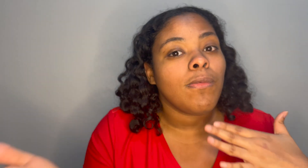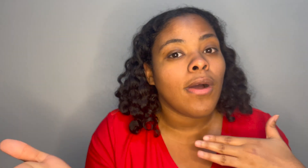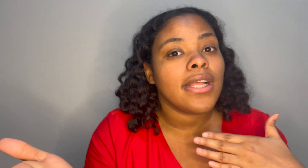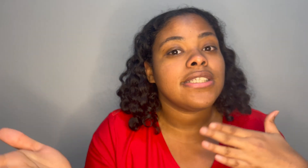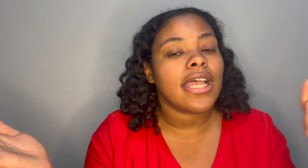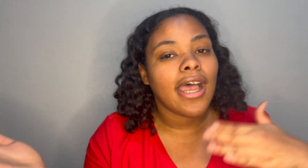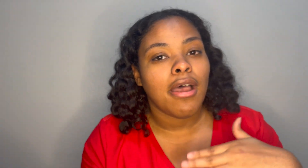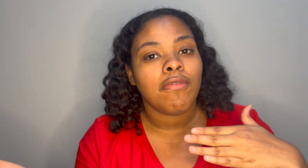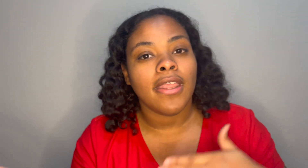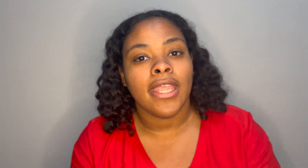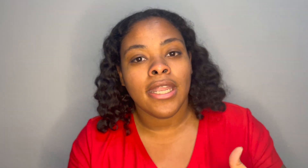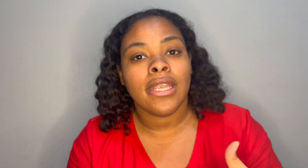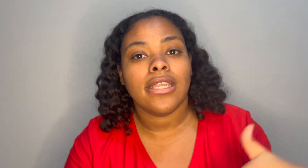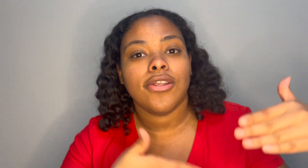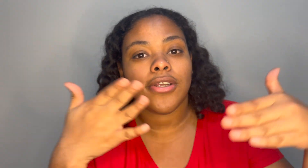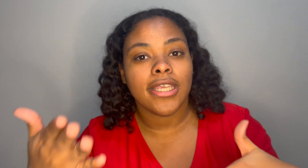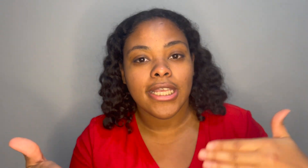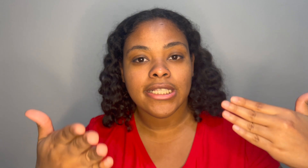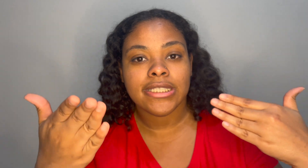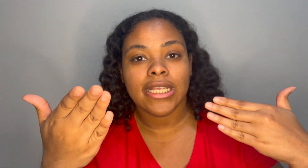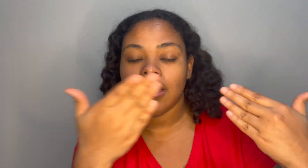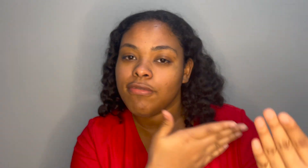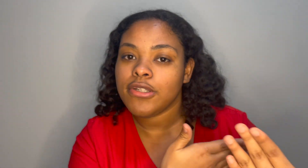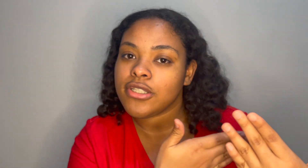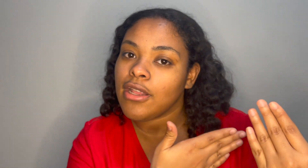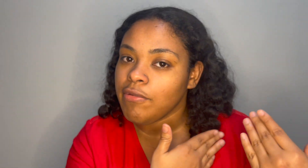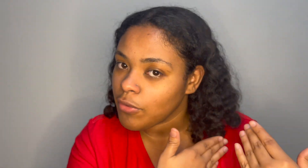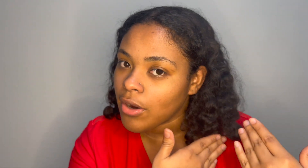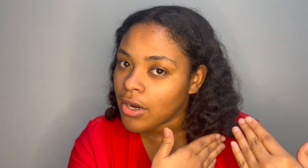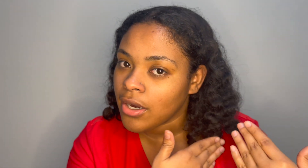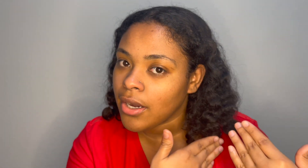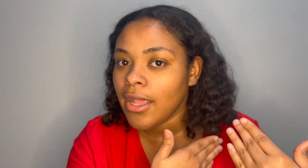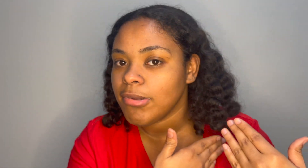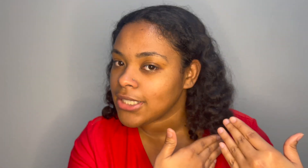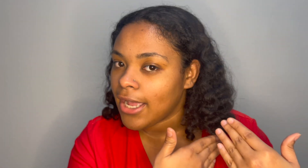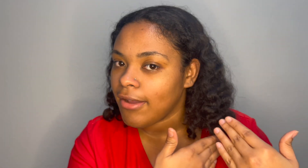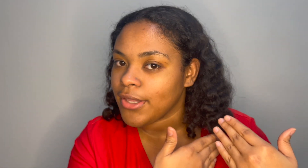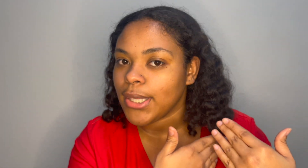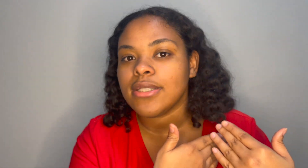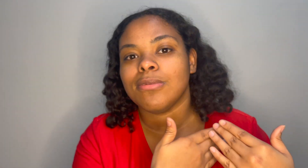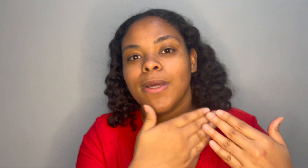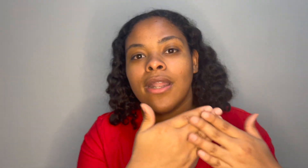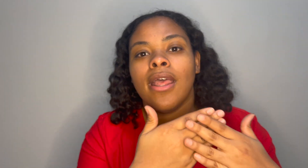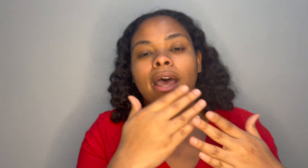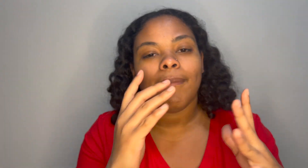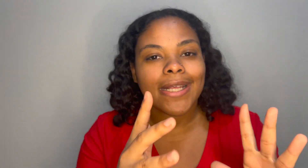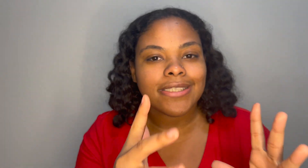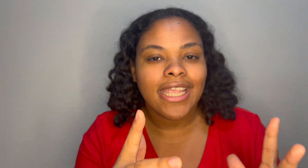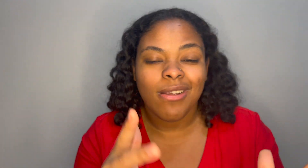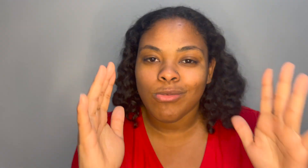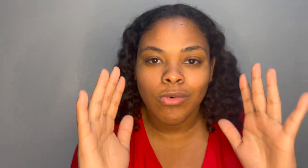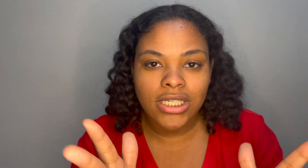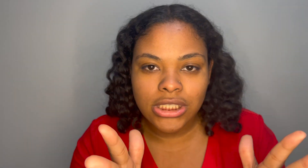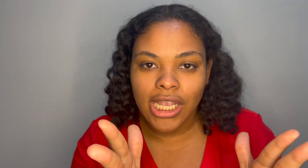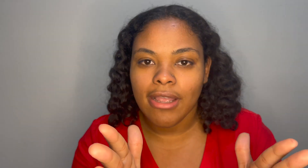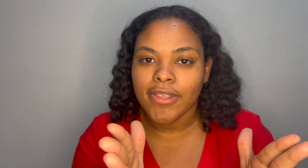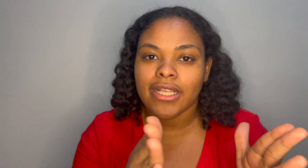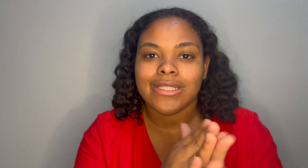want to have in your kids in the future if you are able to have kids but i'm not saying rush to have kids